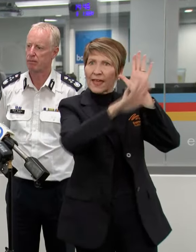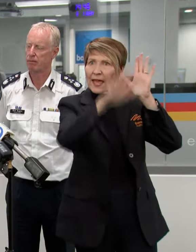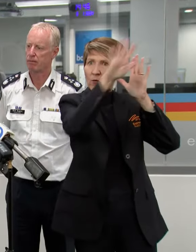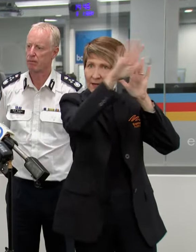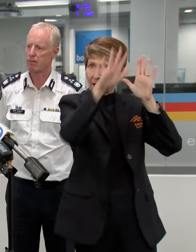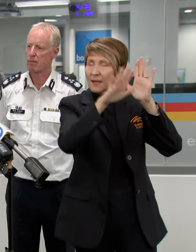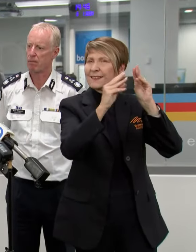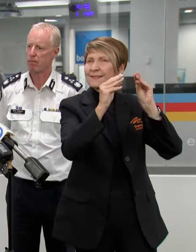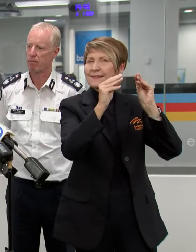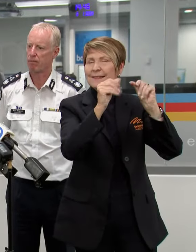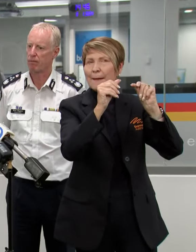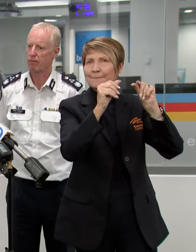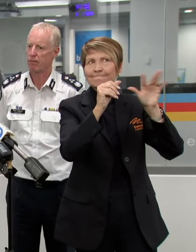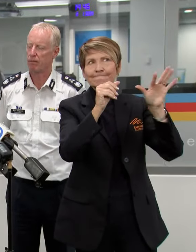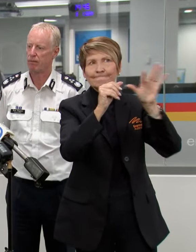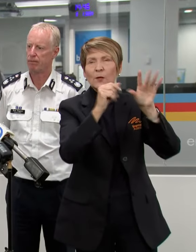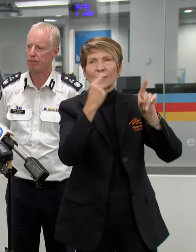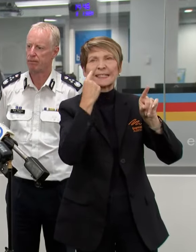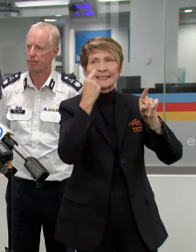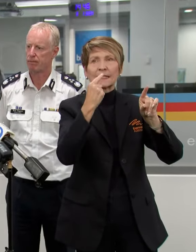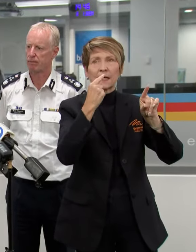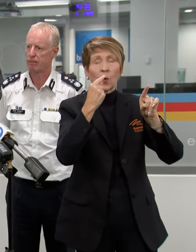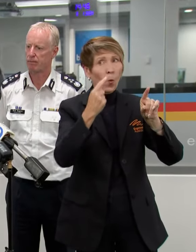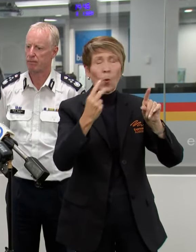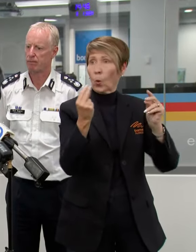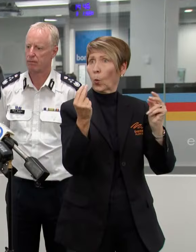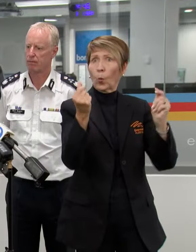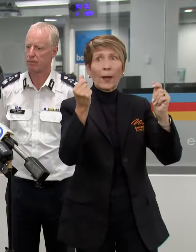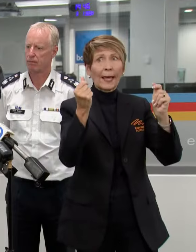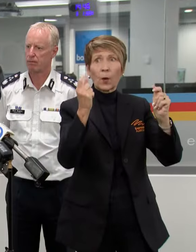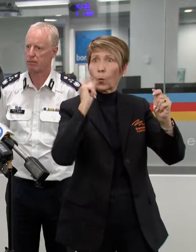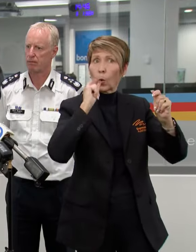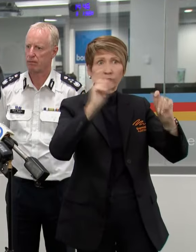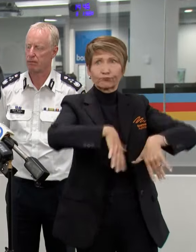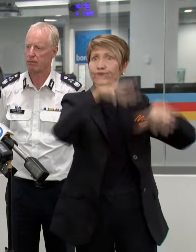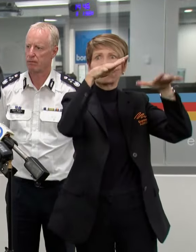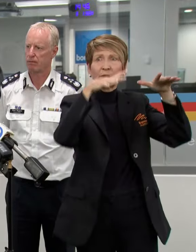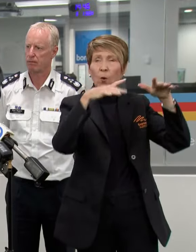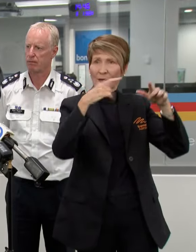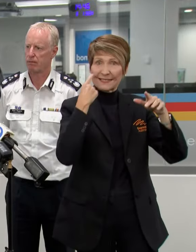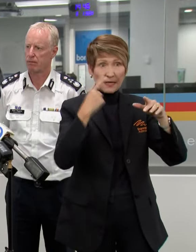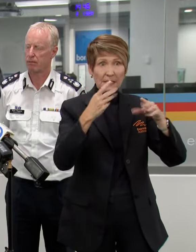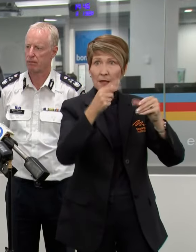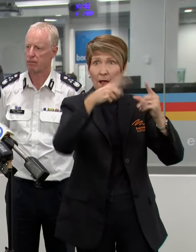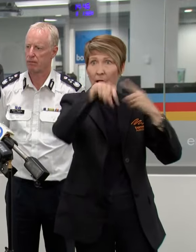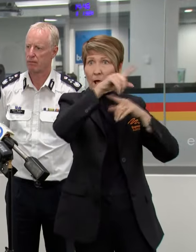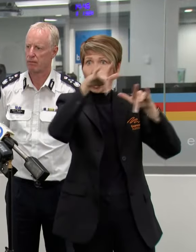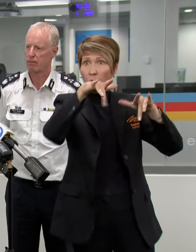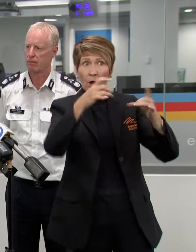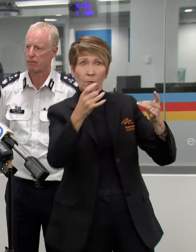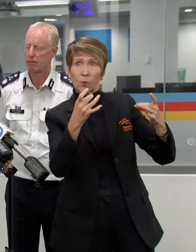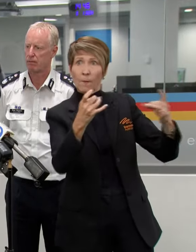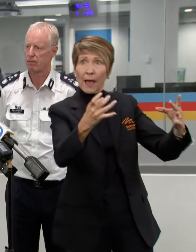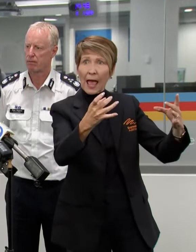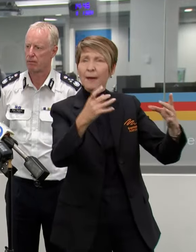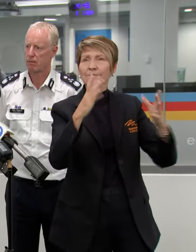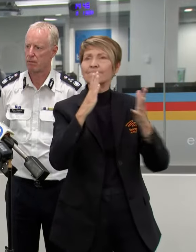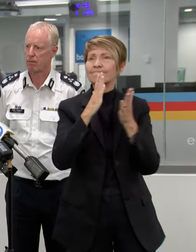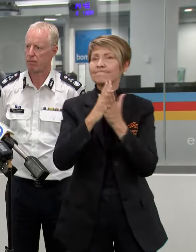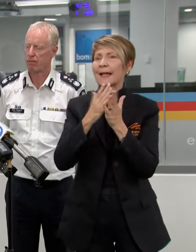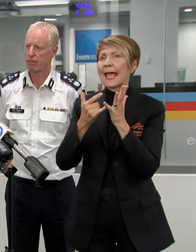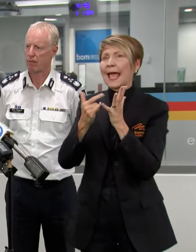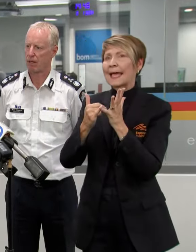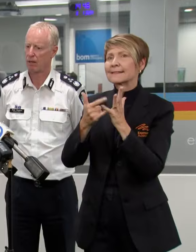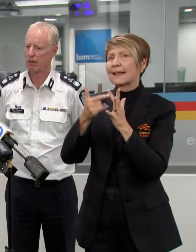localities where we've seen flash flooding, that there are properties that have been impacted. But impact assessments are still being undertaken by emergency